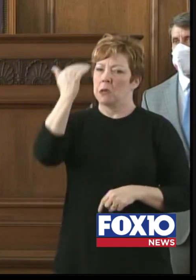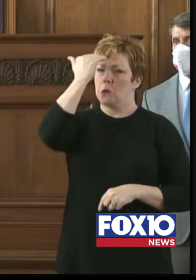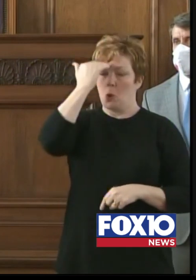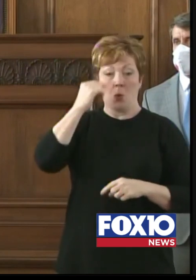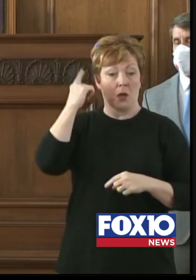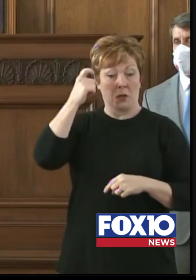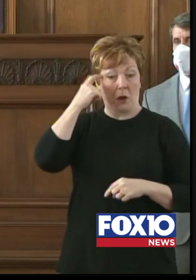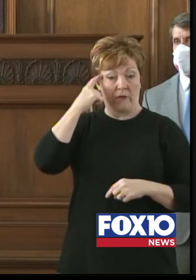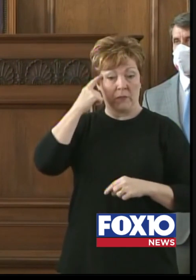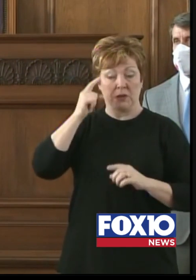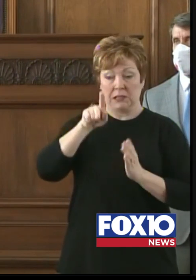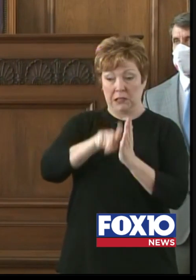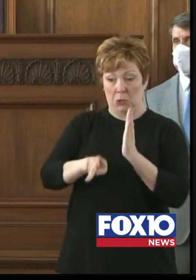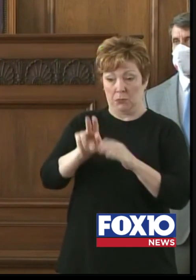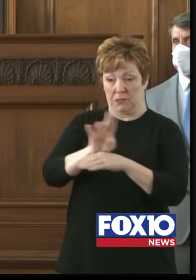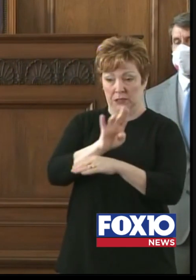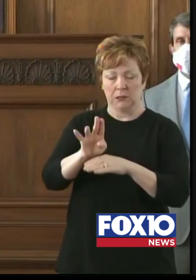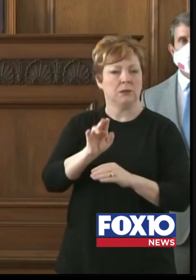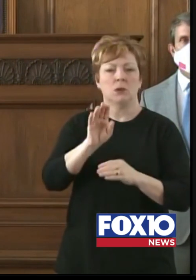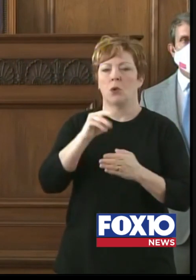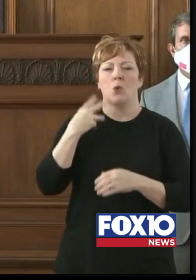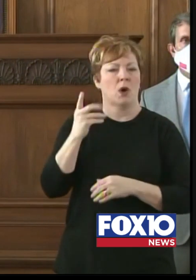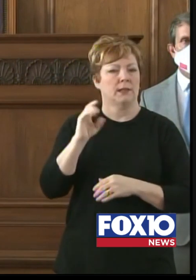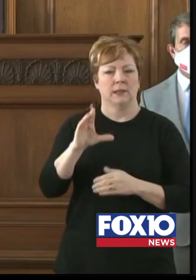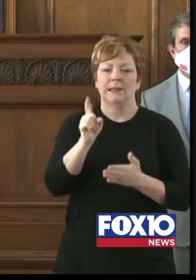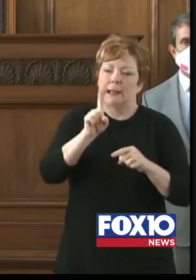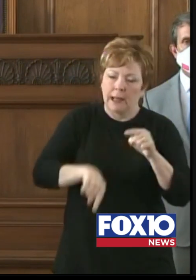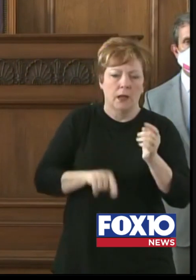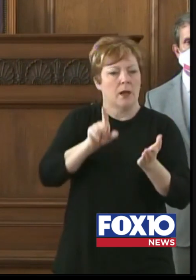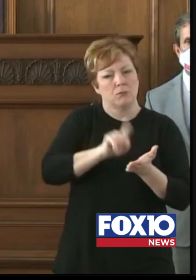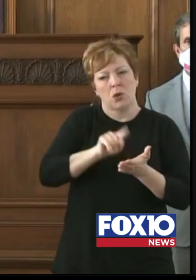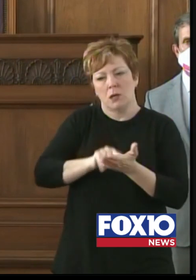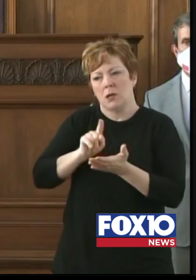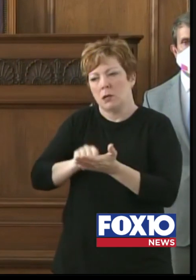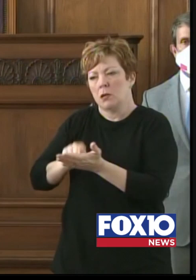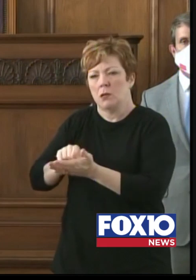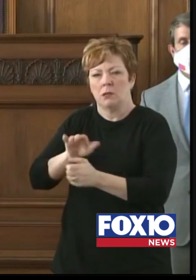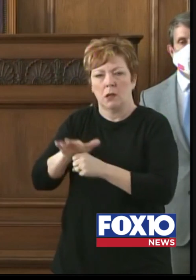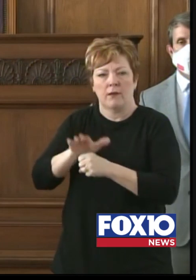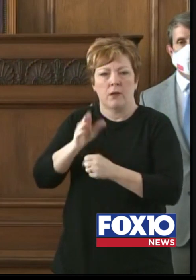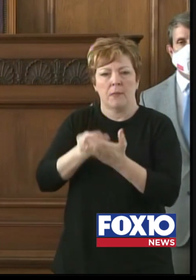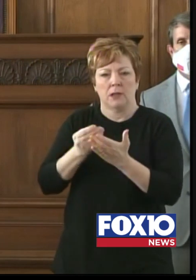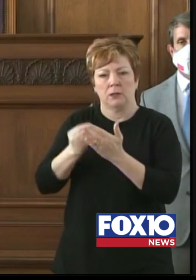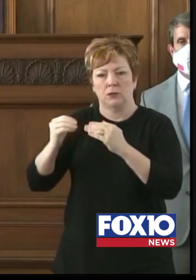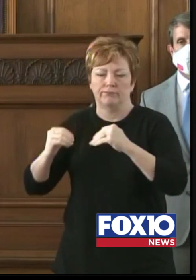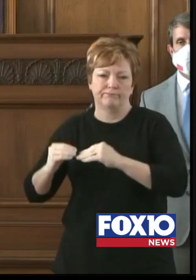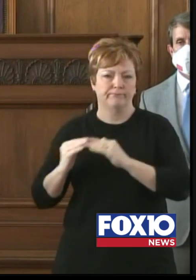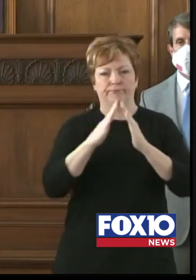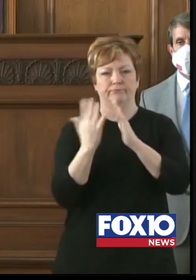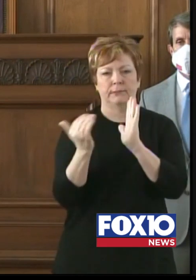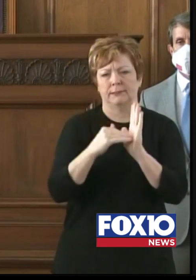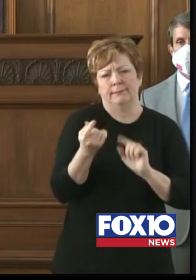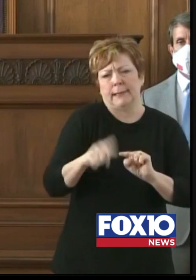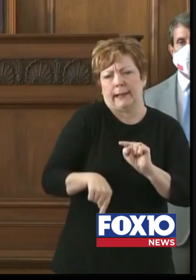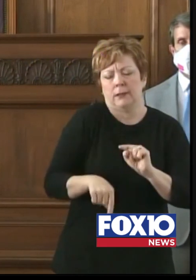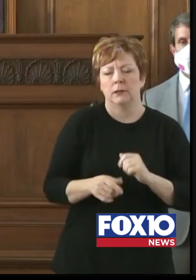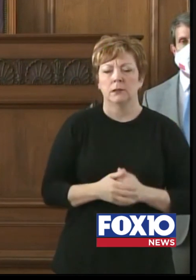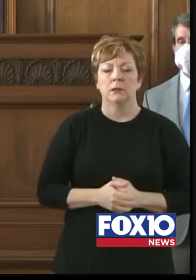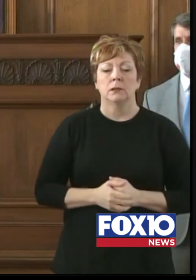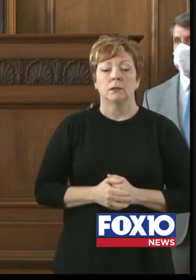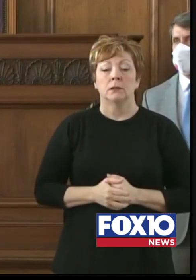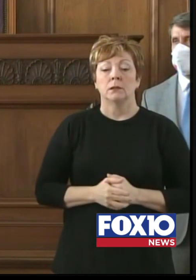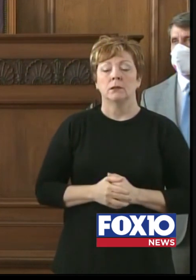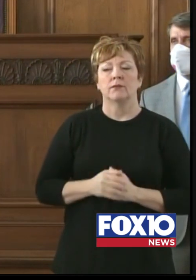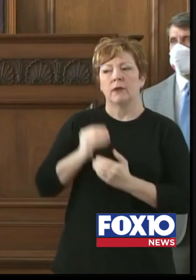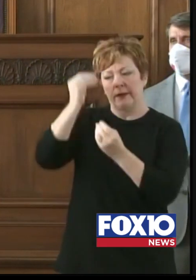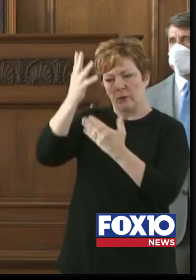Washington can't print enough money to bring it back to life. I offered a solution that was based on the information we had at